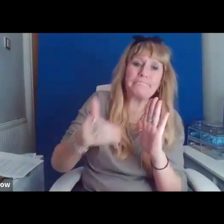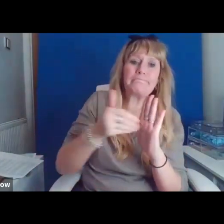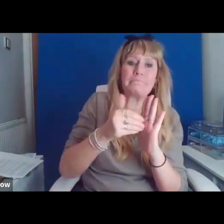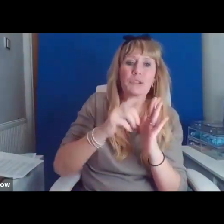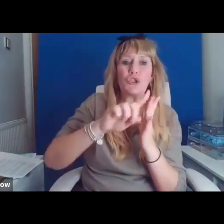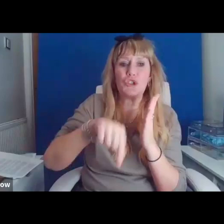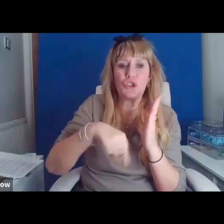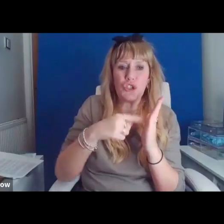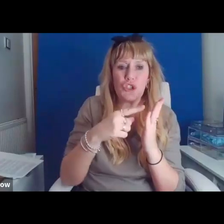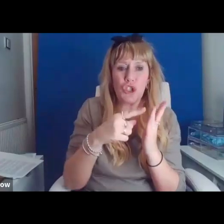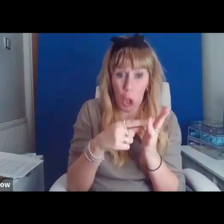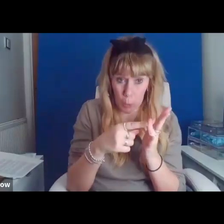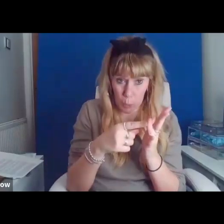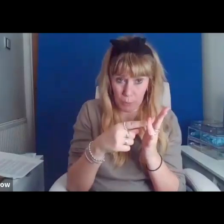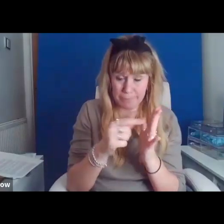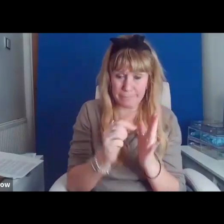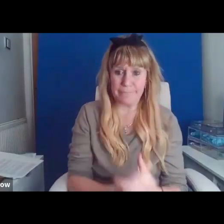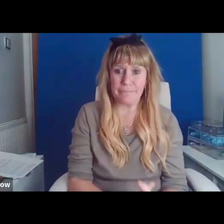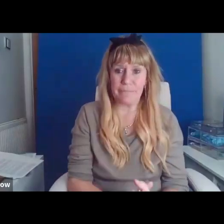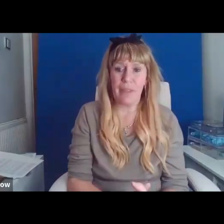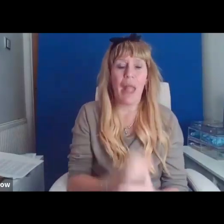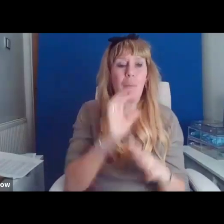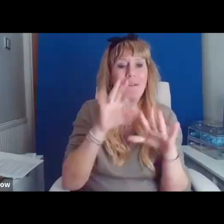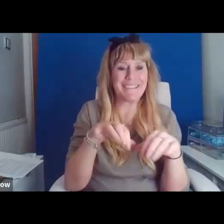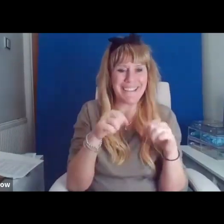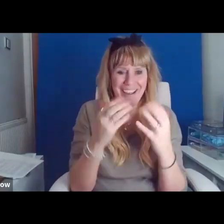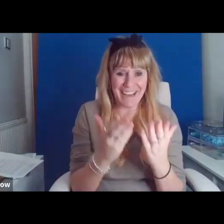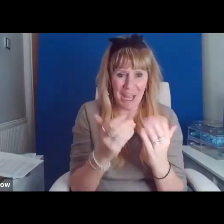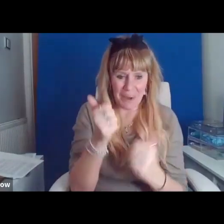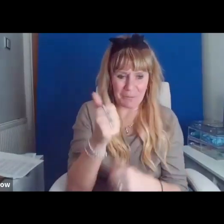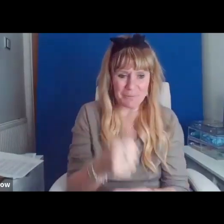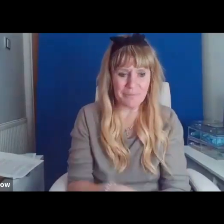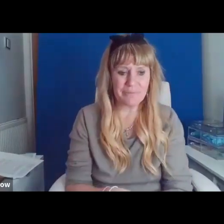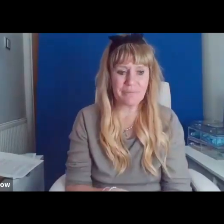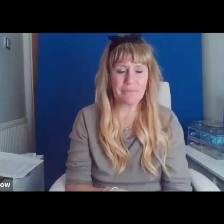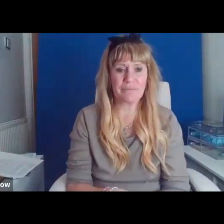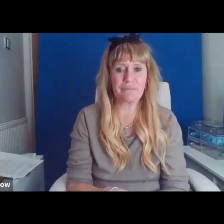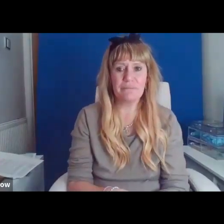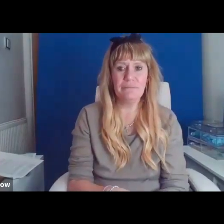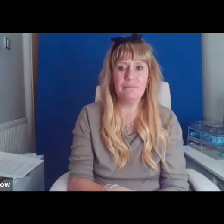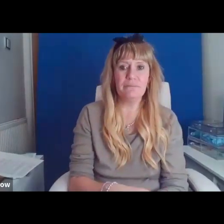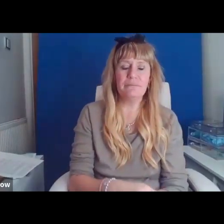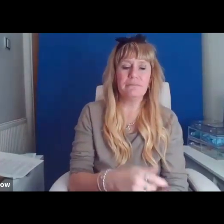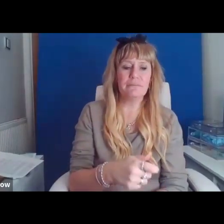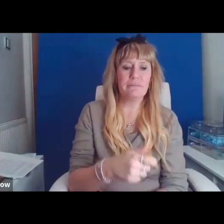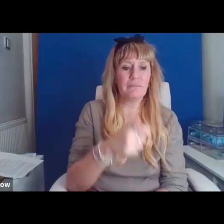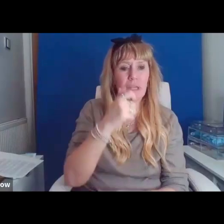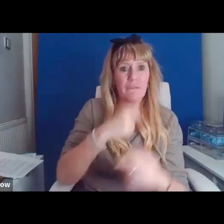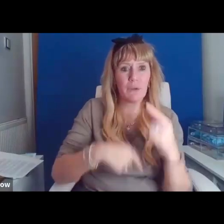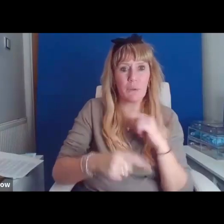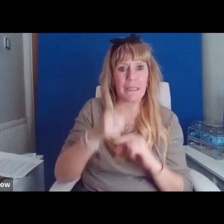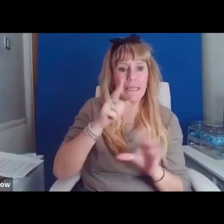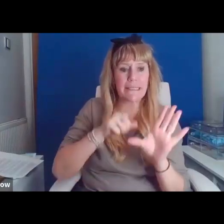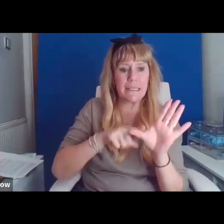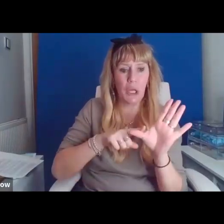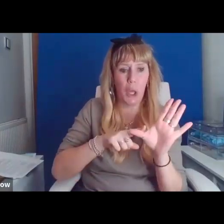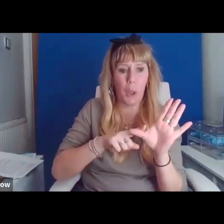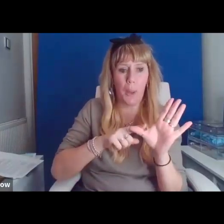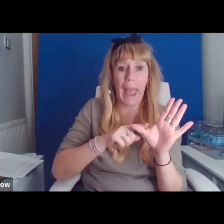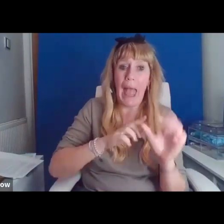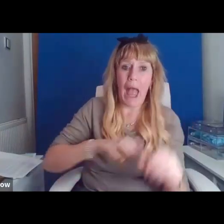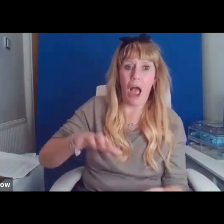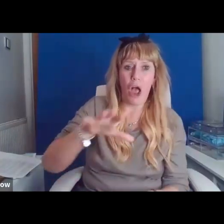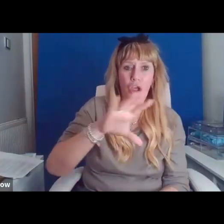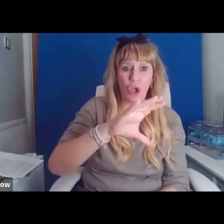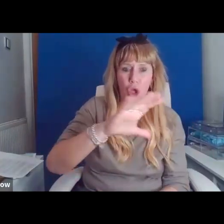And, yeah, I will get started now. A couple of years ago, our country was struck with